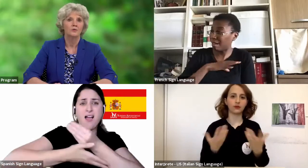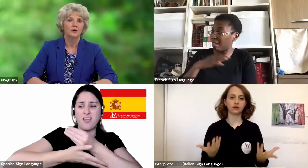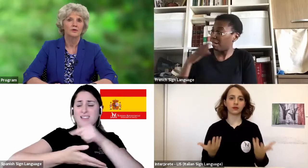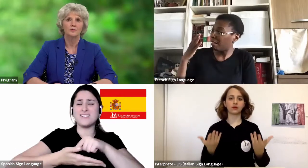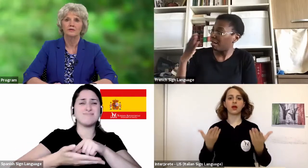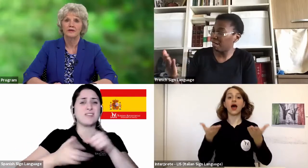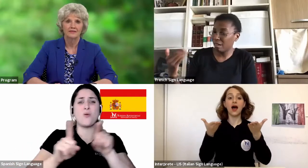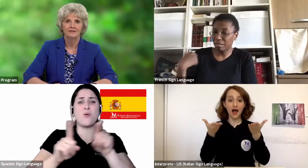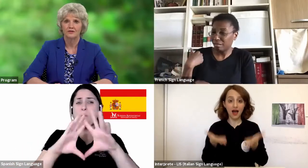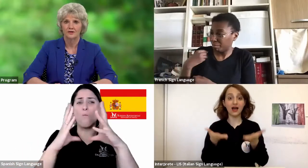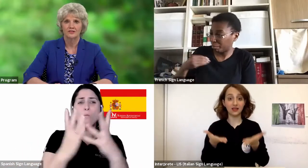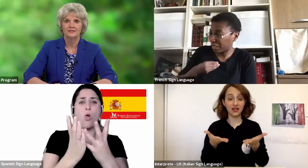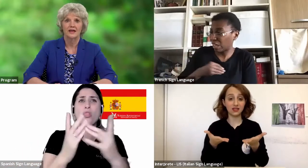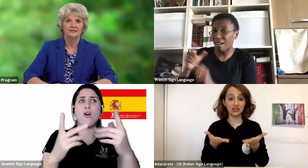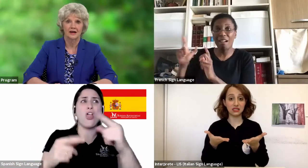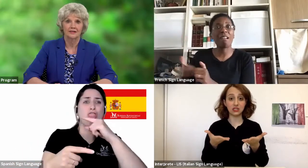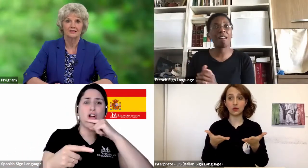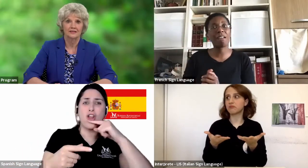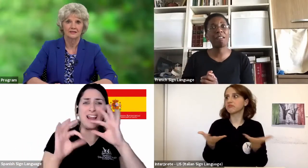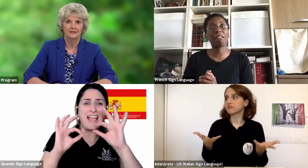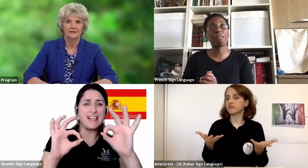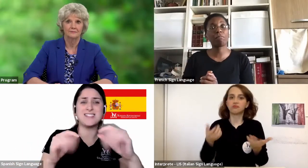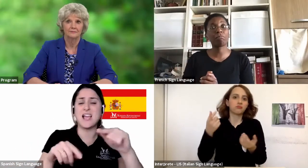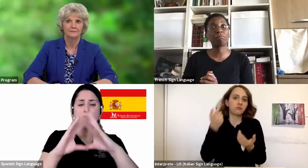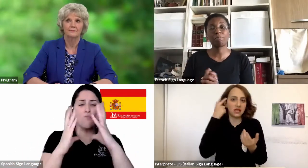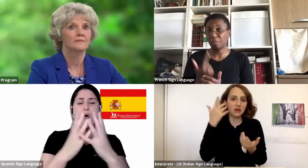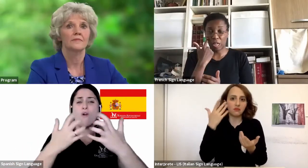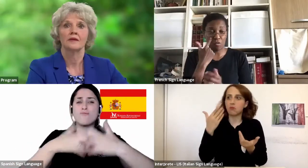a world where nothing functions as God intended.